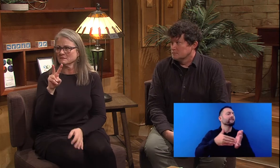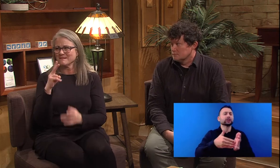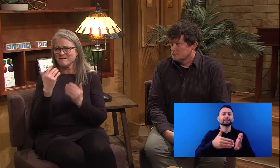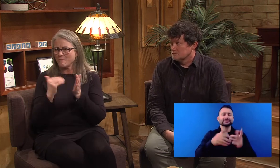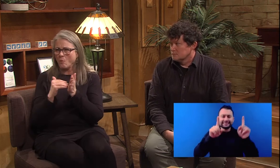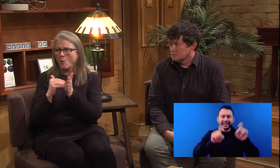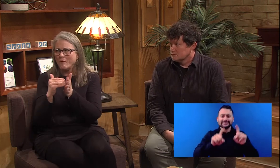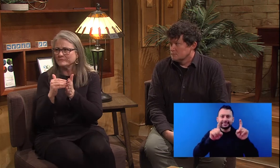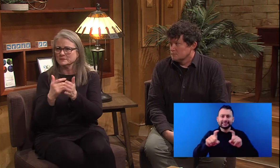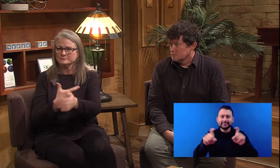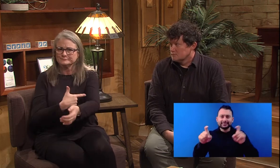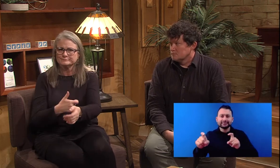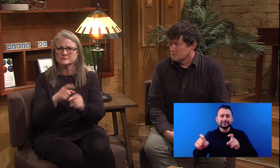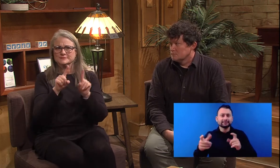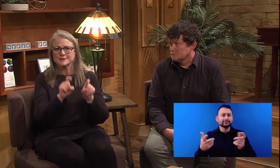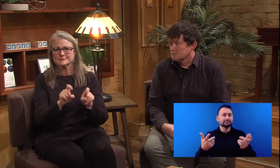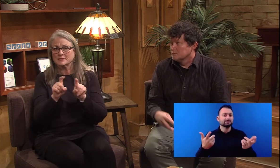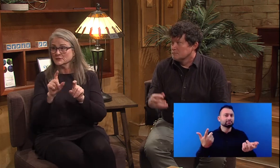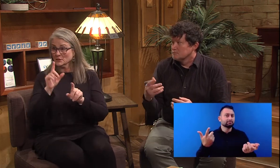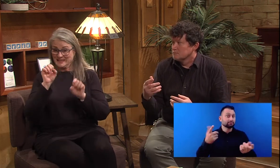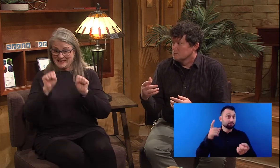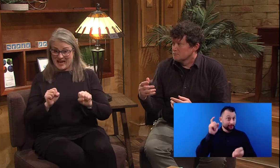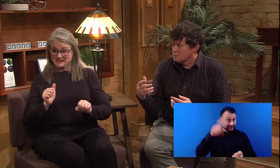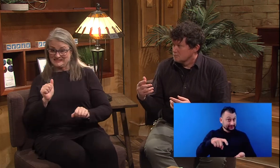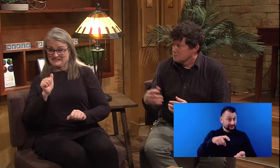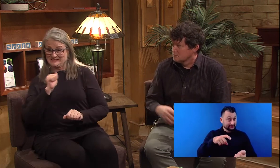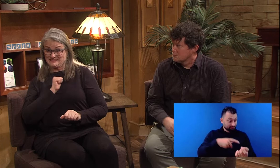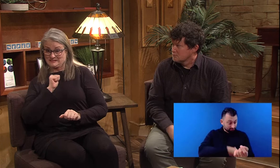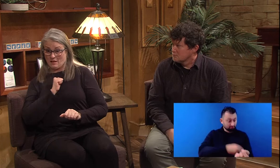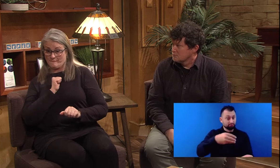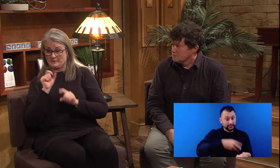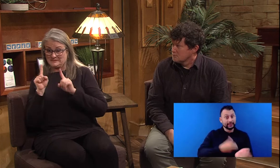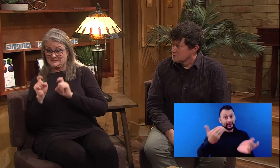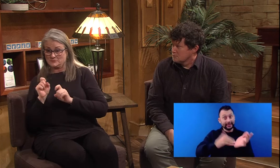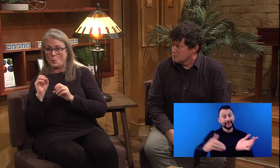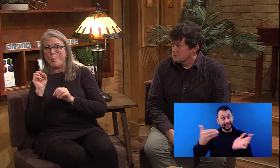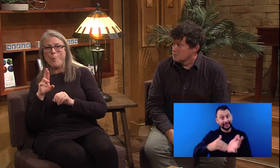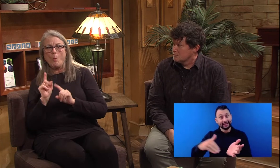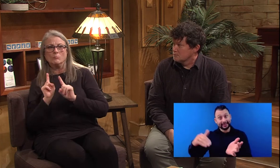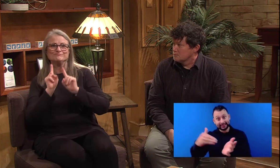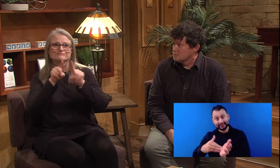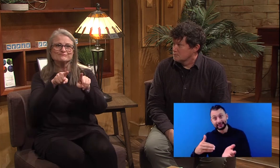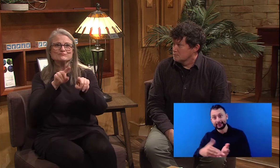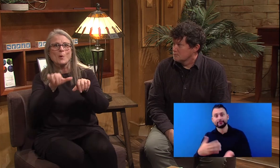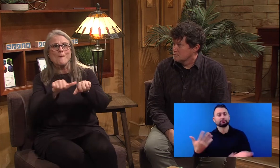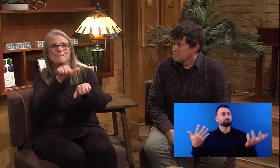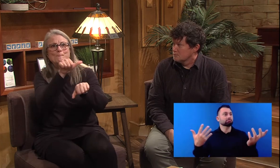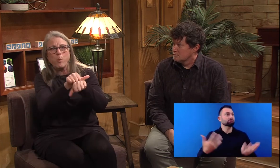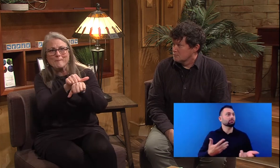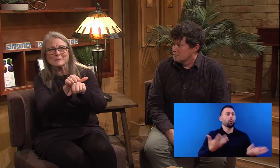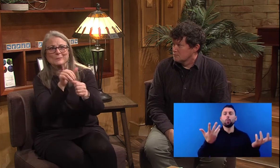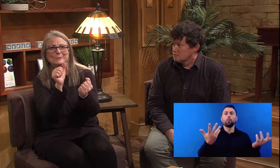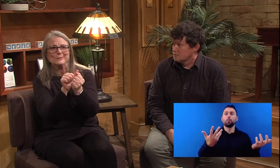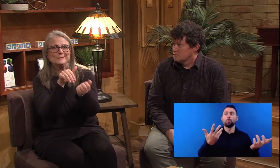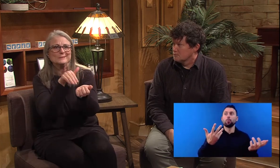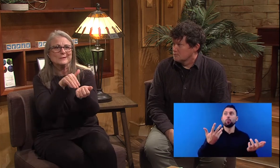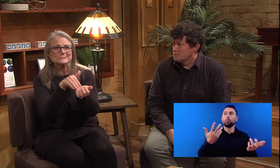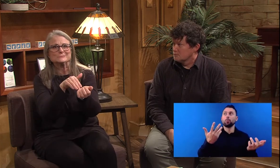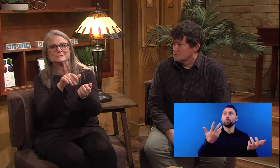HIV? Uh, is it quite often or can we self test or